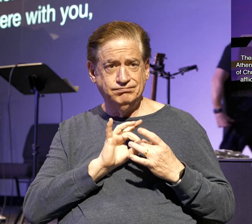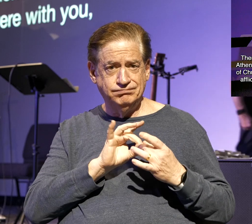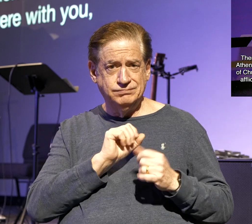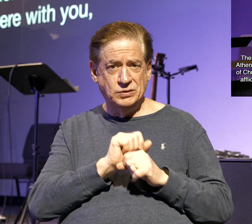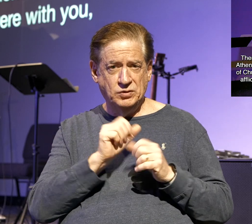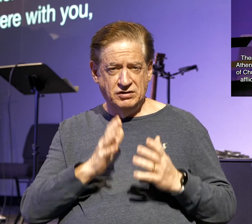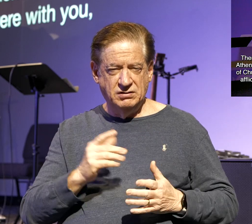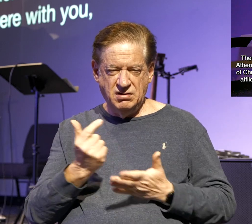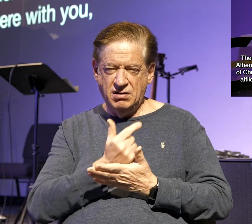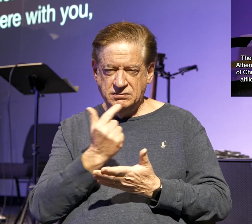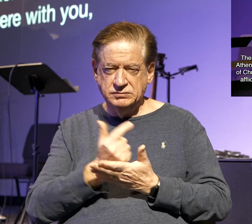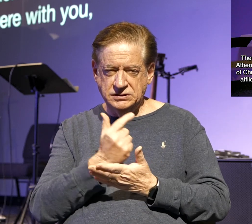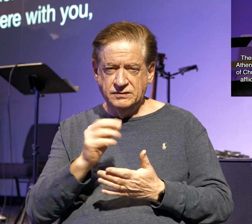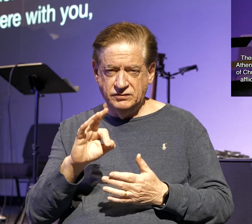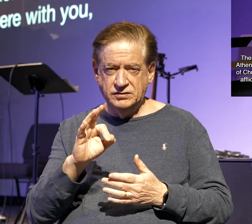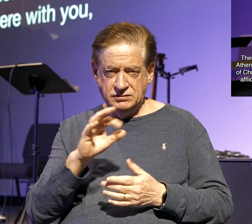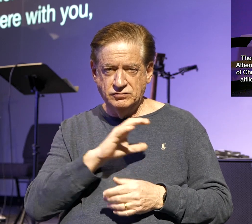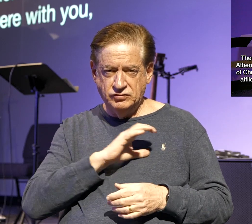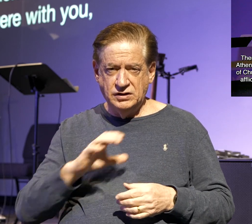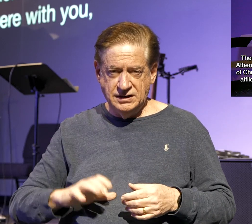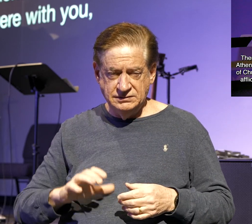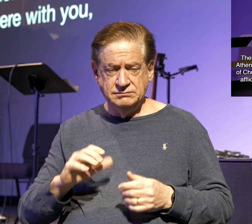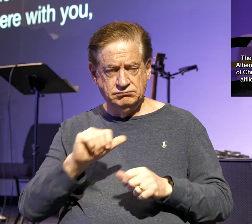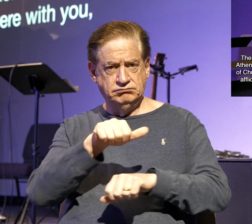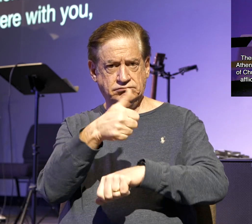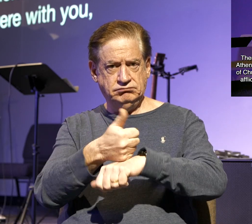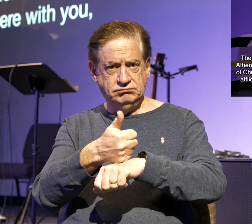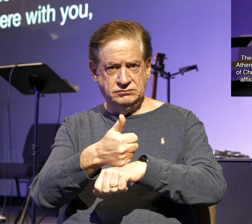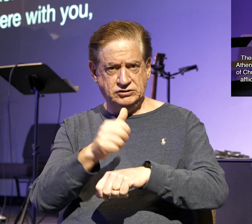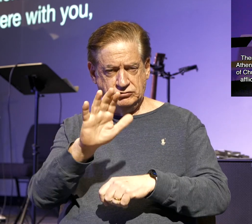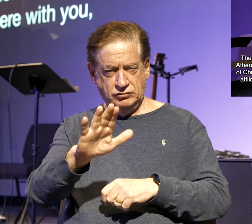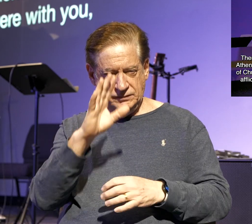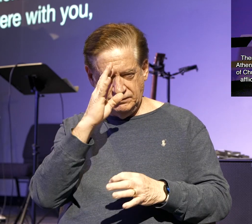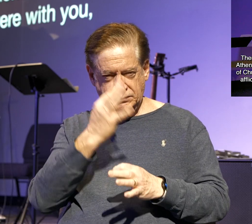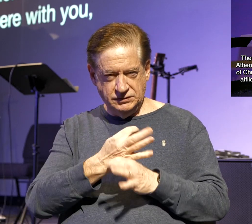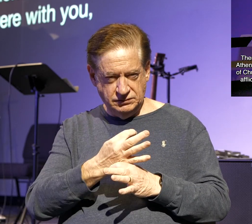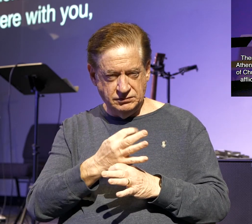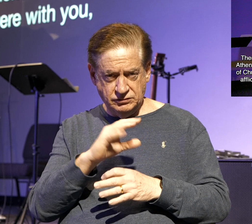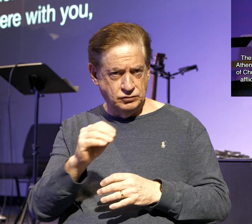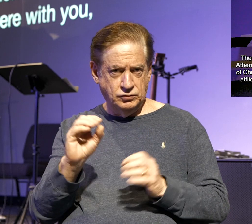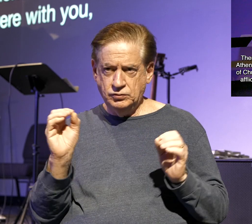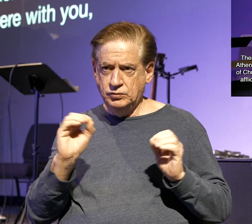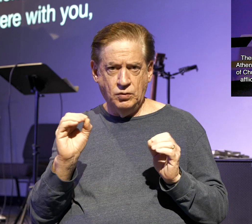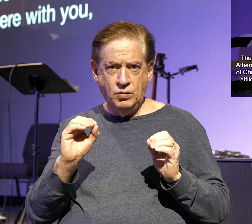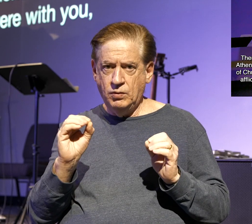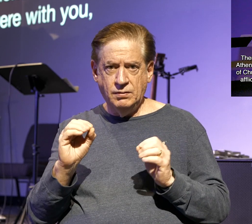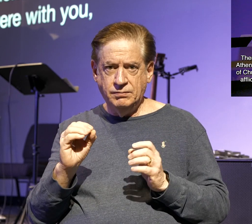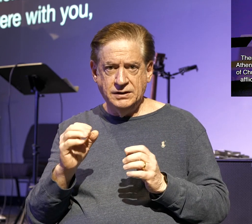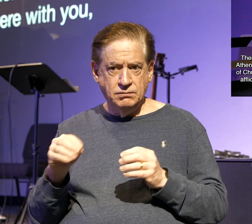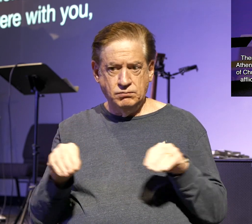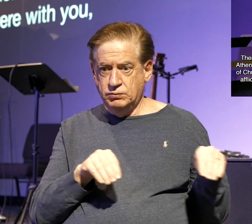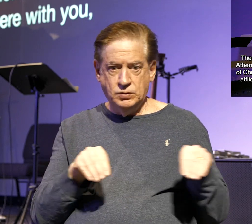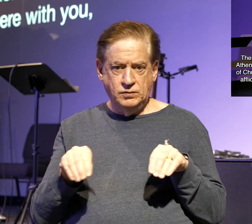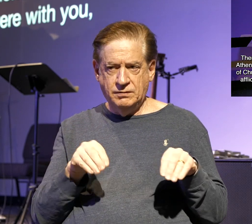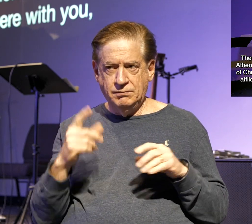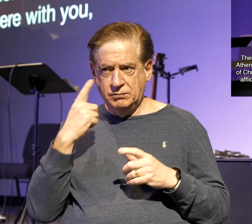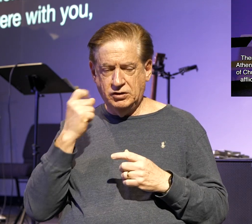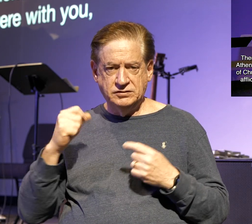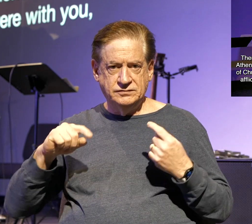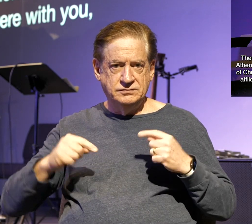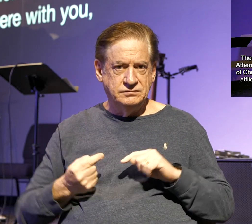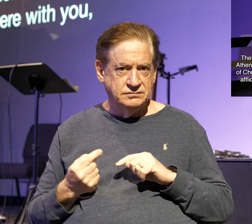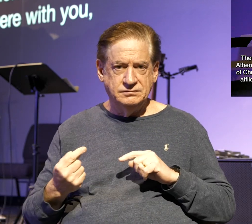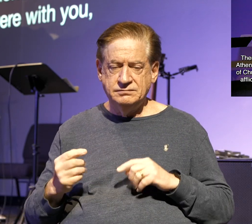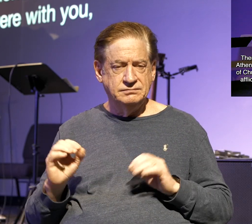and exhort you in your faith that no one be moved by these afflictions. For you yourselves know that we are destined for this.